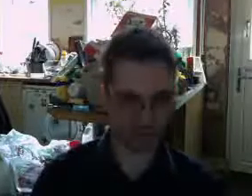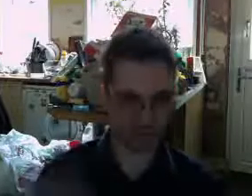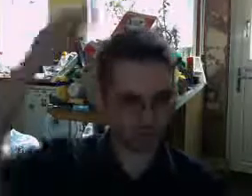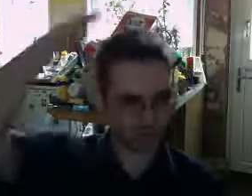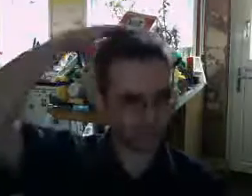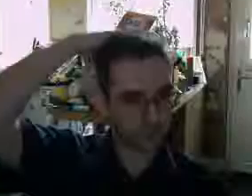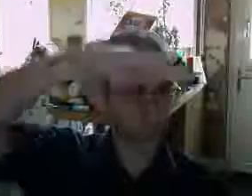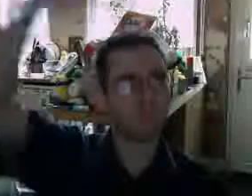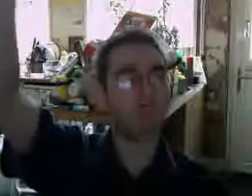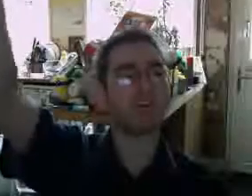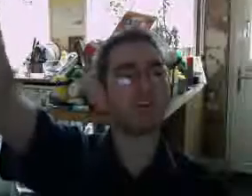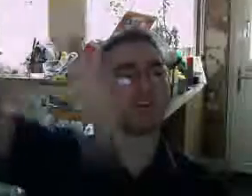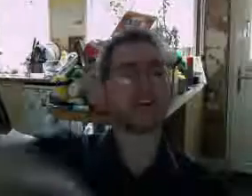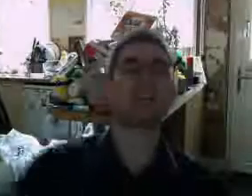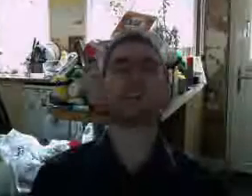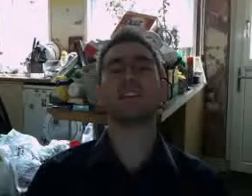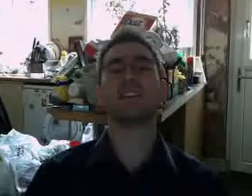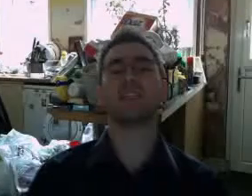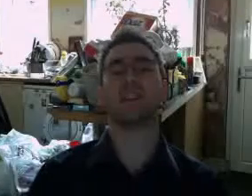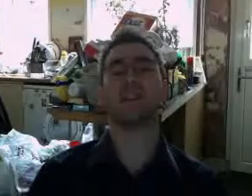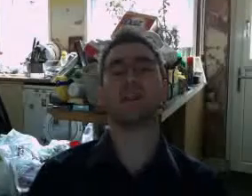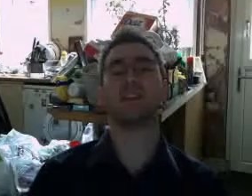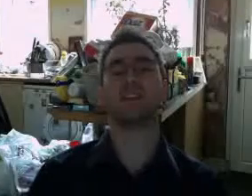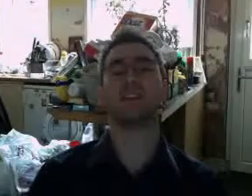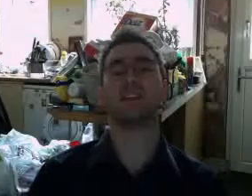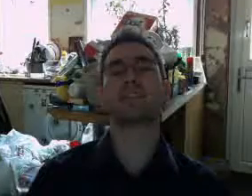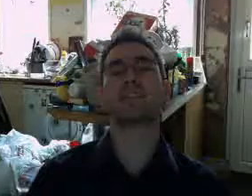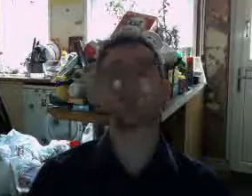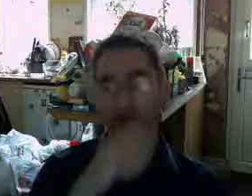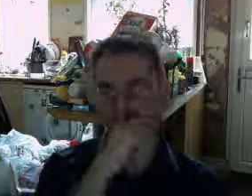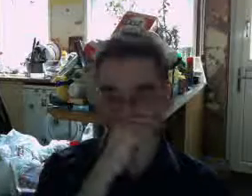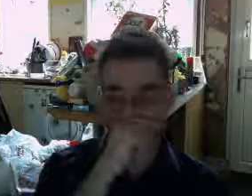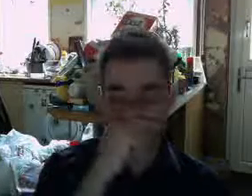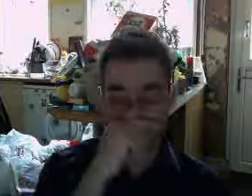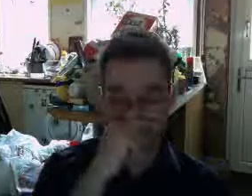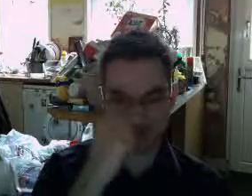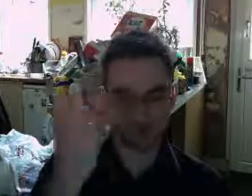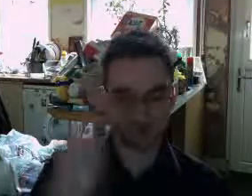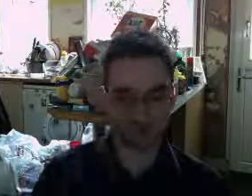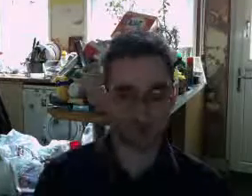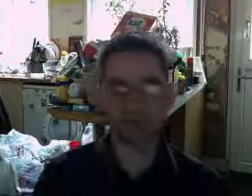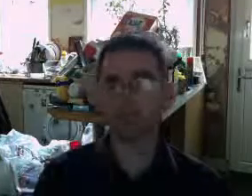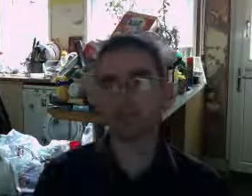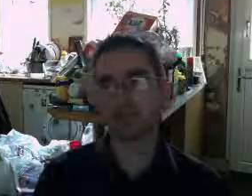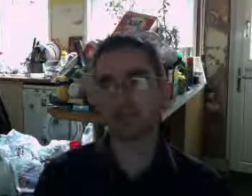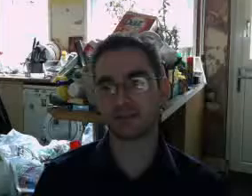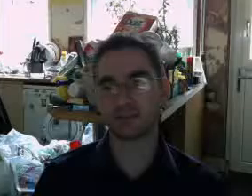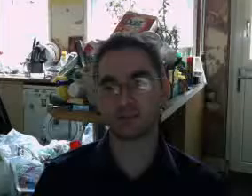I thought I'd go, whoosh, you know, get the whole thing taken off. Once again, is still